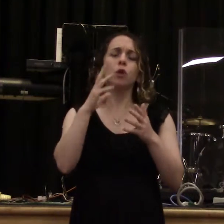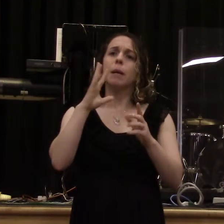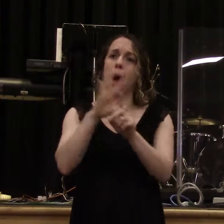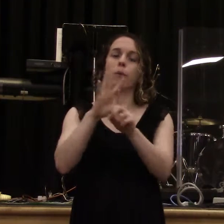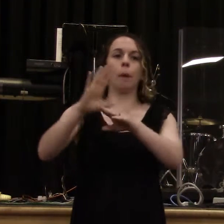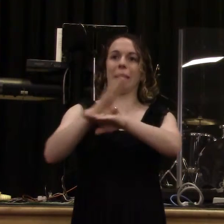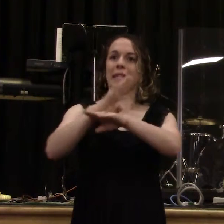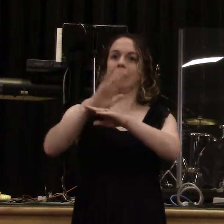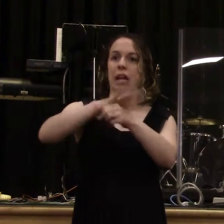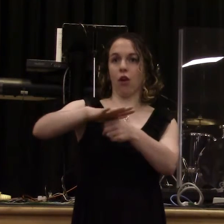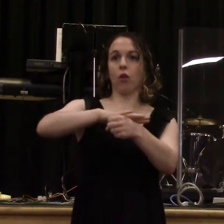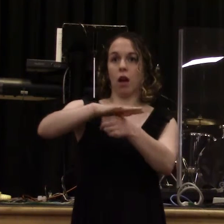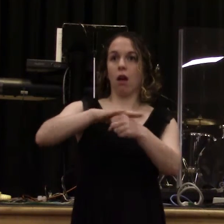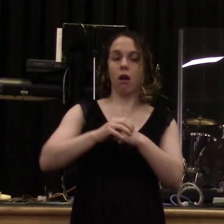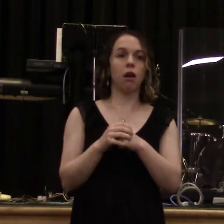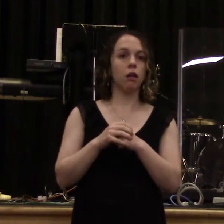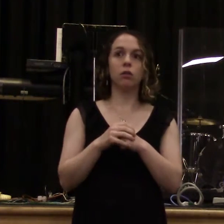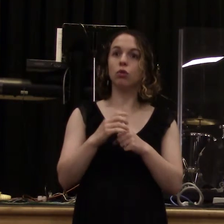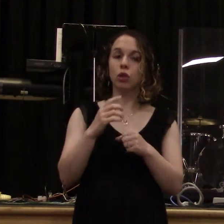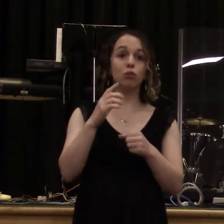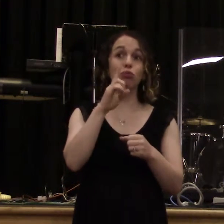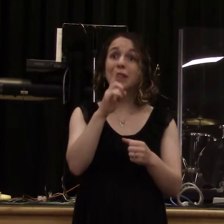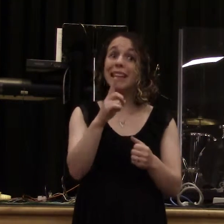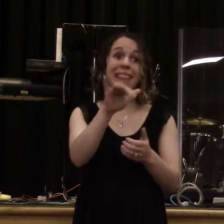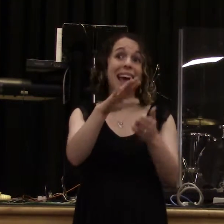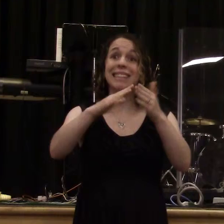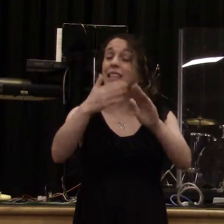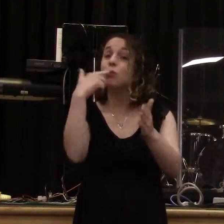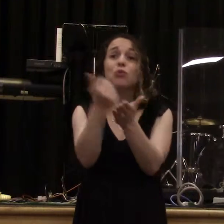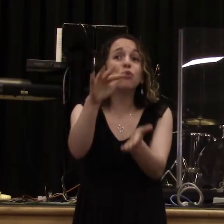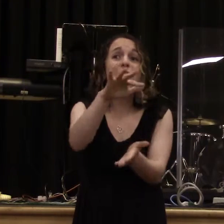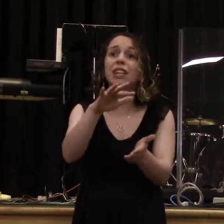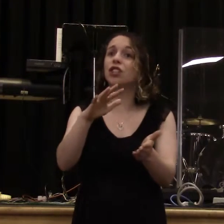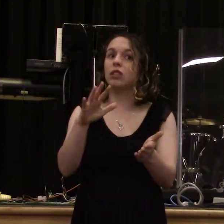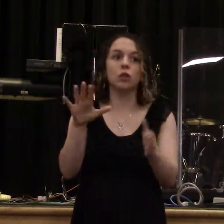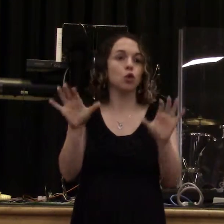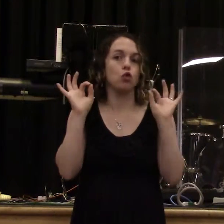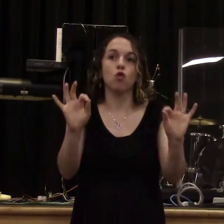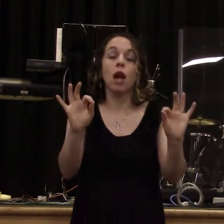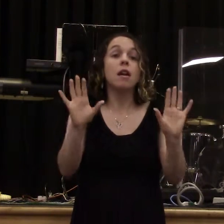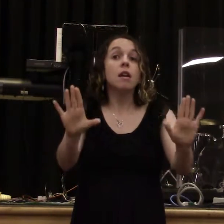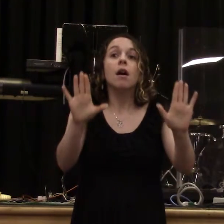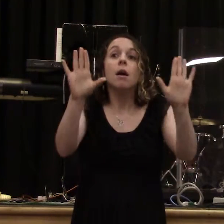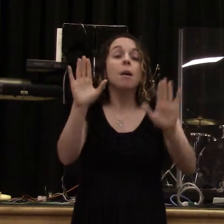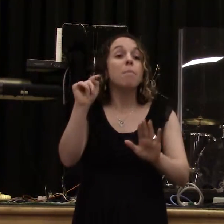so things were financially were doing well in that city. But for the Christians, they had a problem. Because the